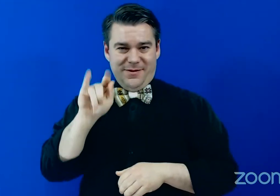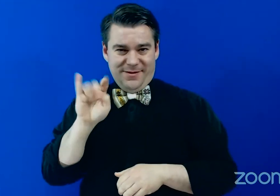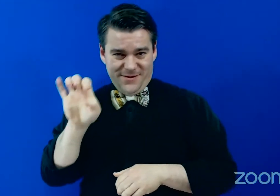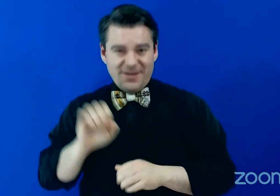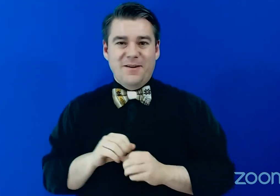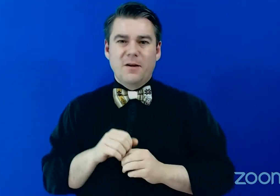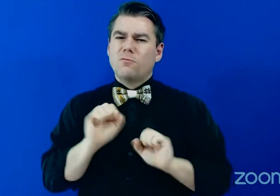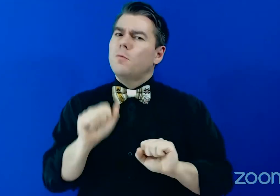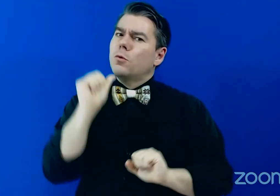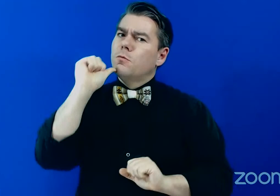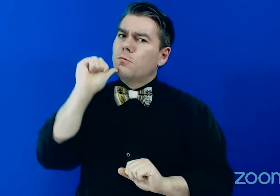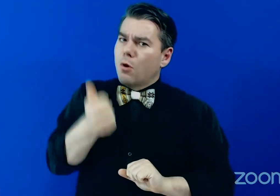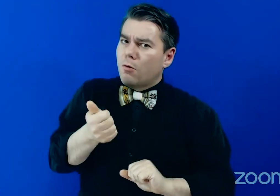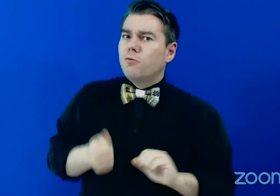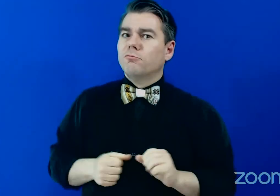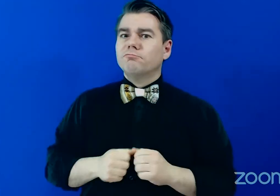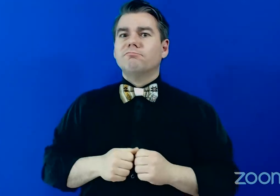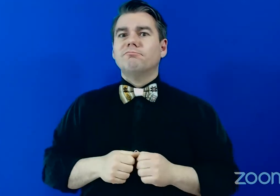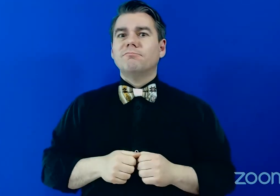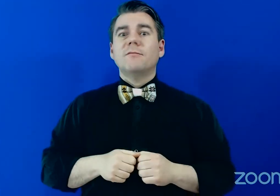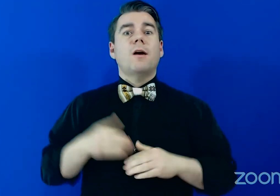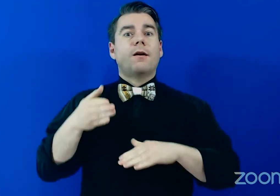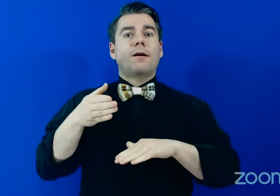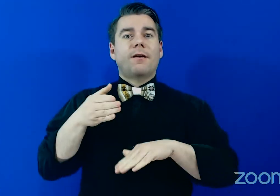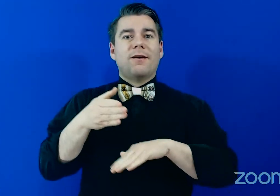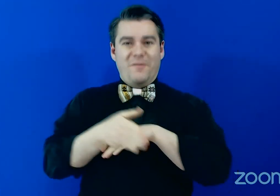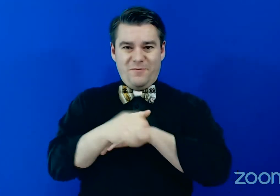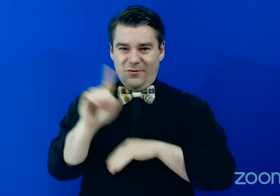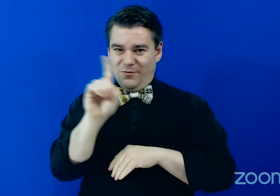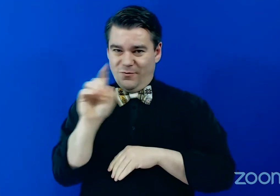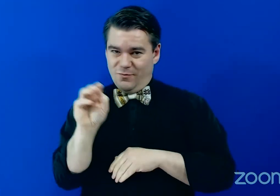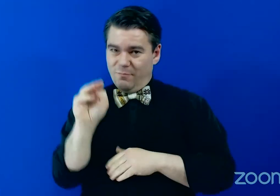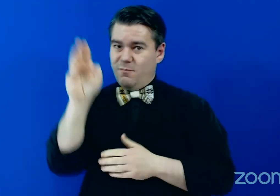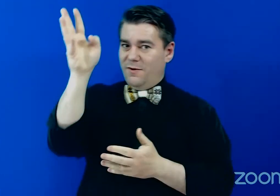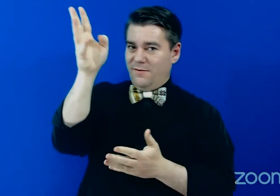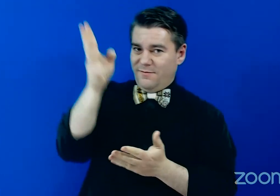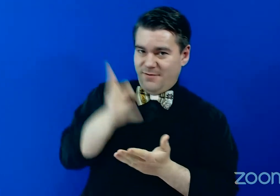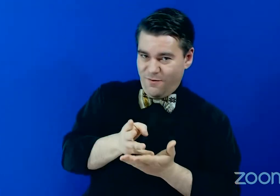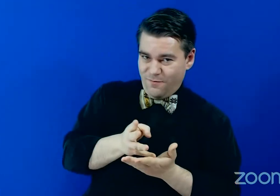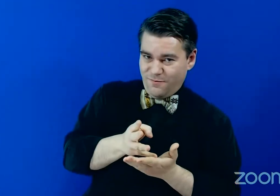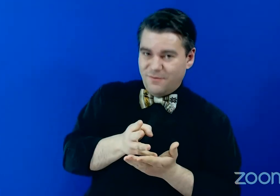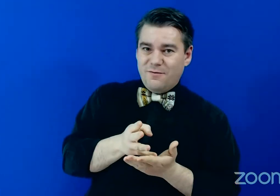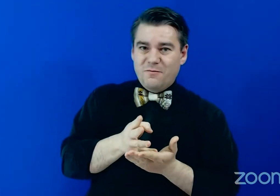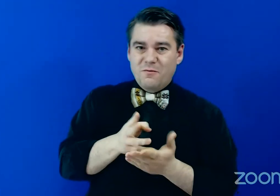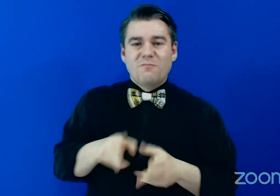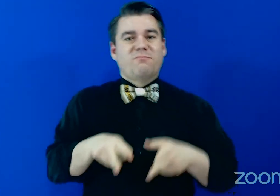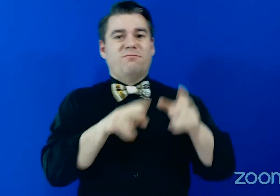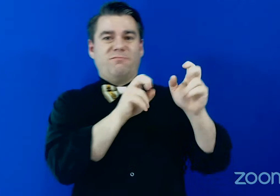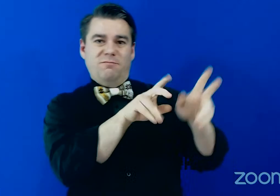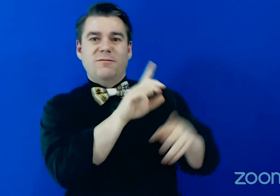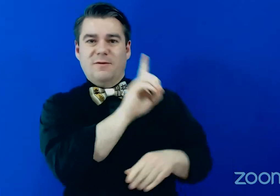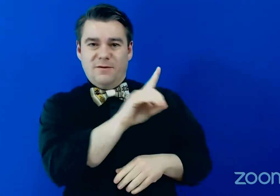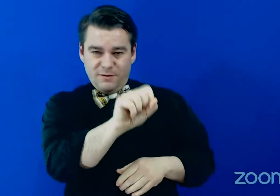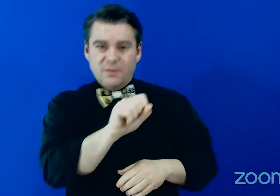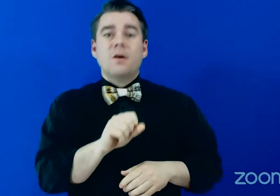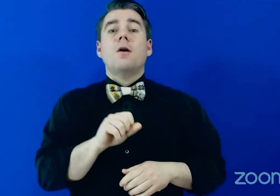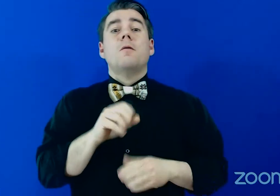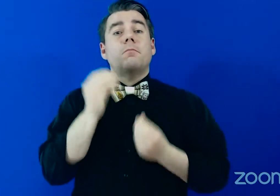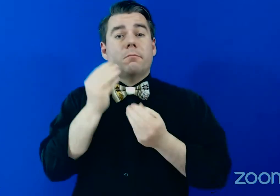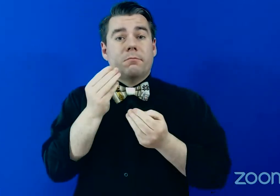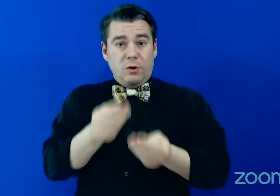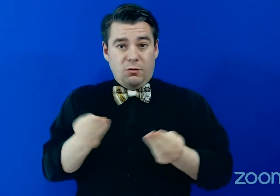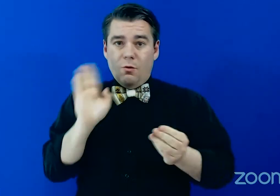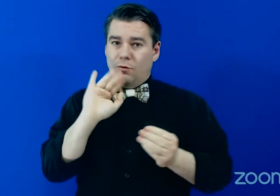tomorrow once it's downloaded from Zoom. And then the materials will also be posted on our website as well.